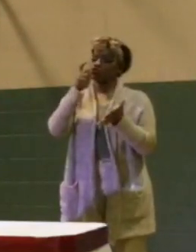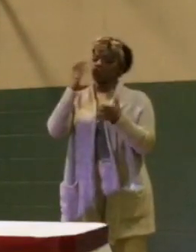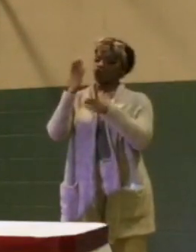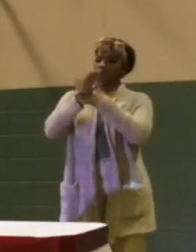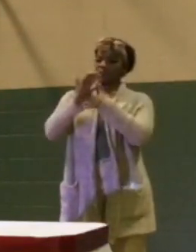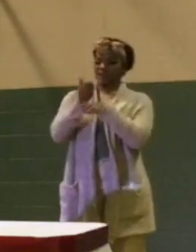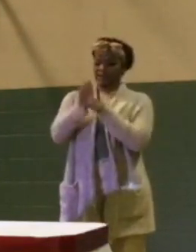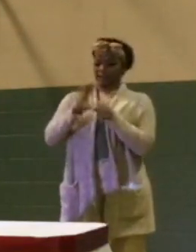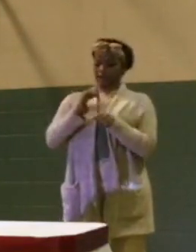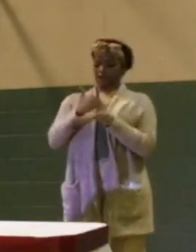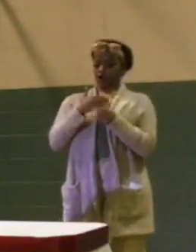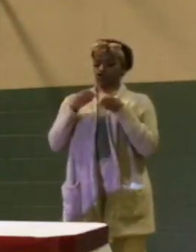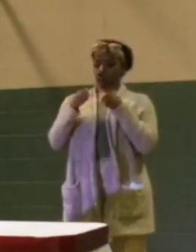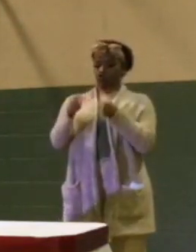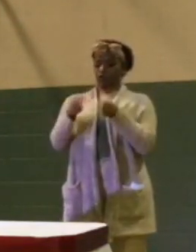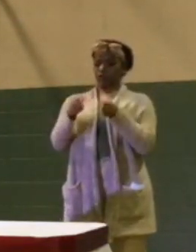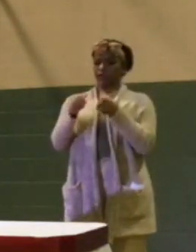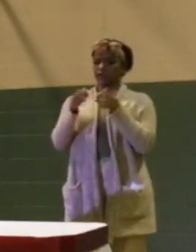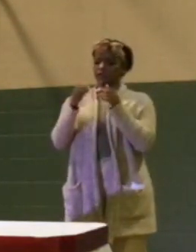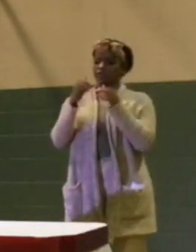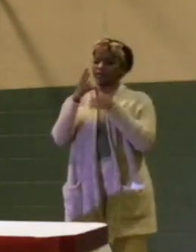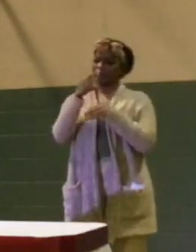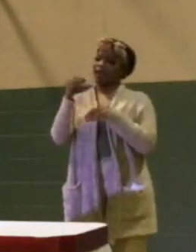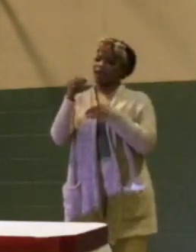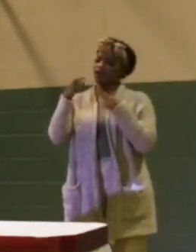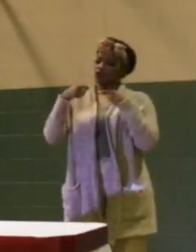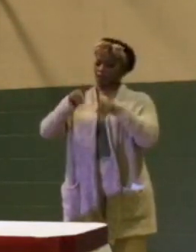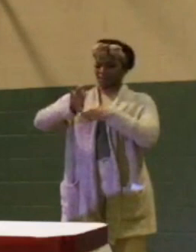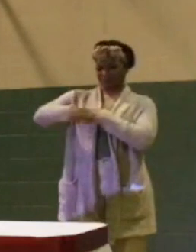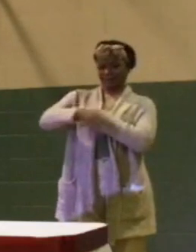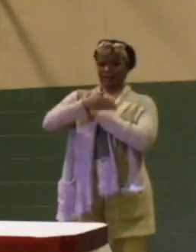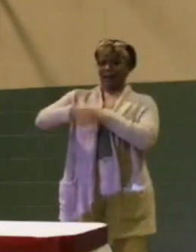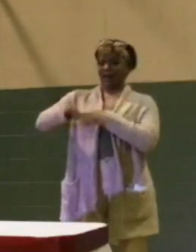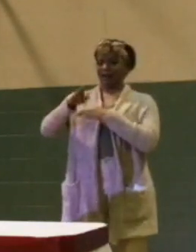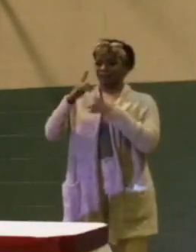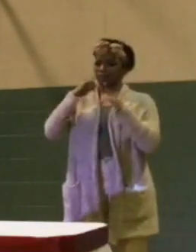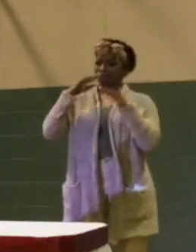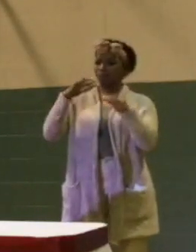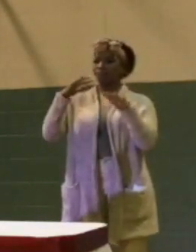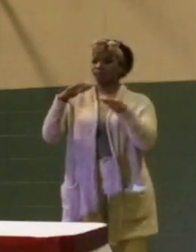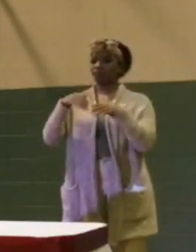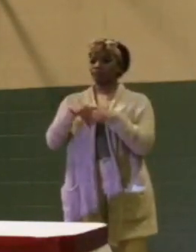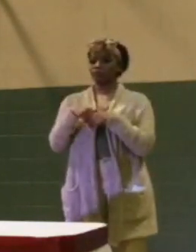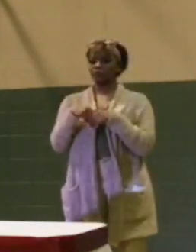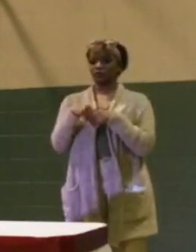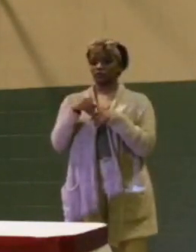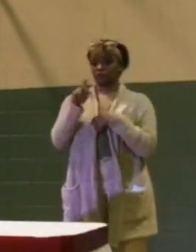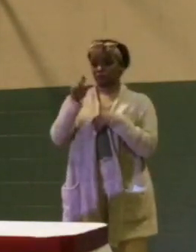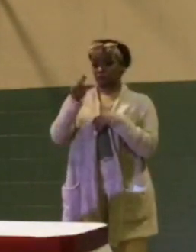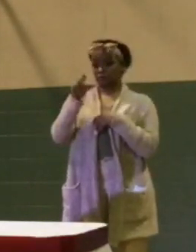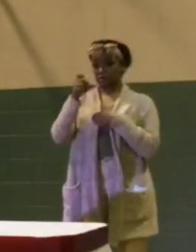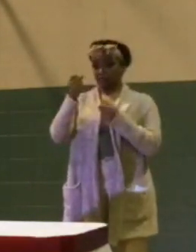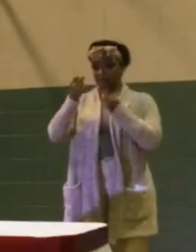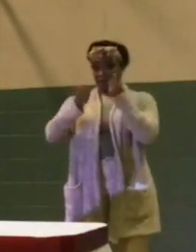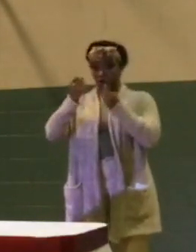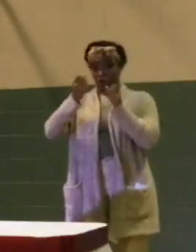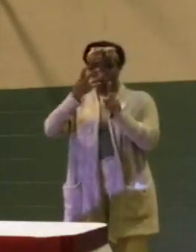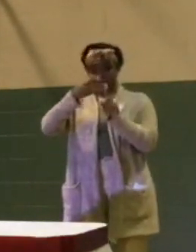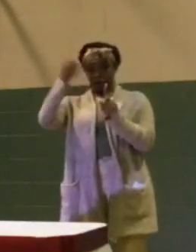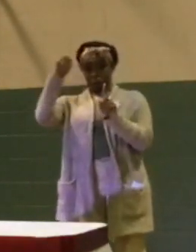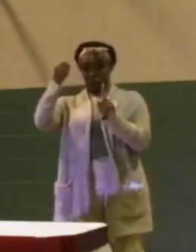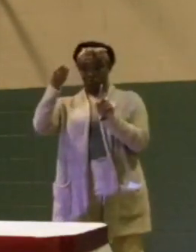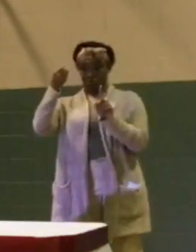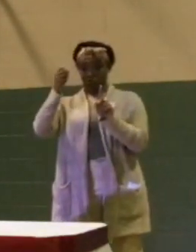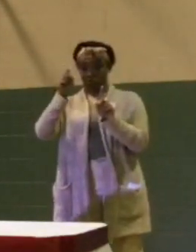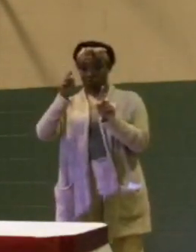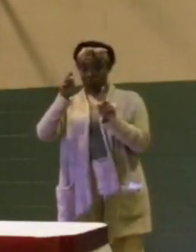needless drag racing. Is vehicle confiscation an equitable solution or